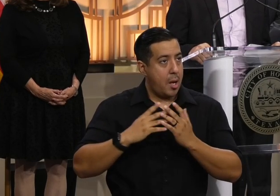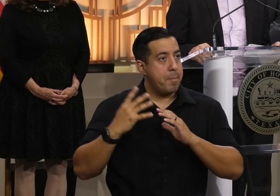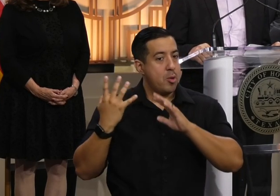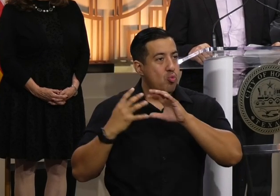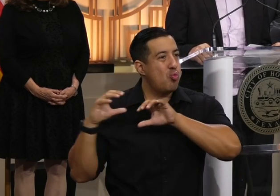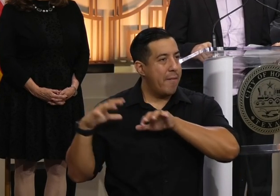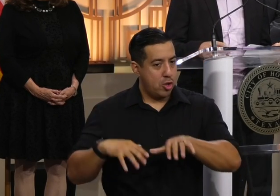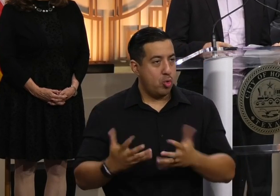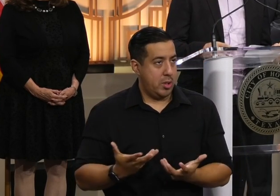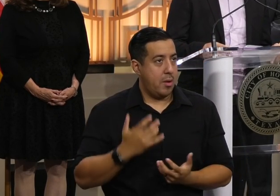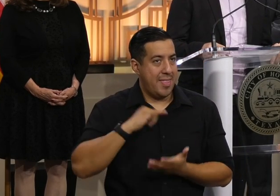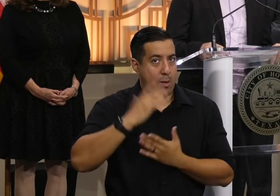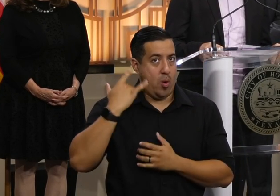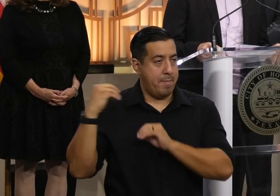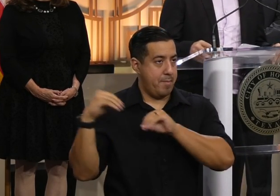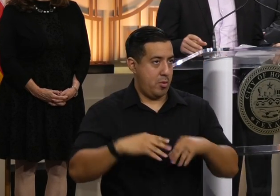come into Houston.